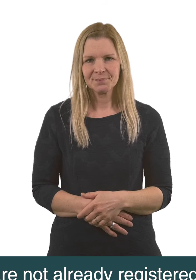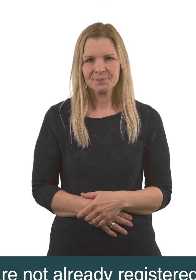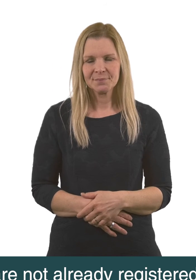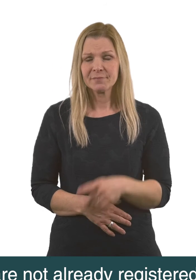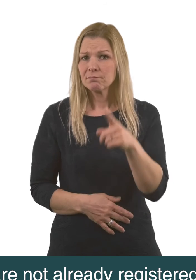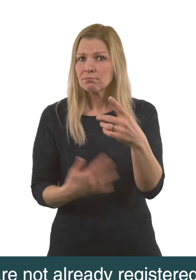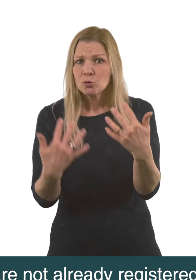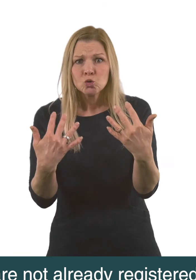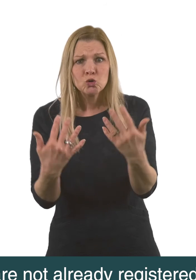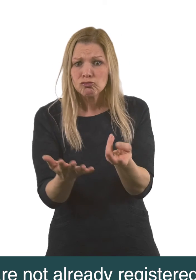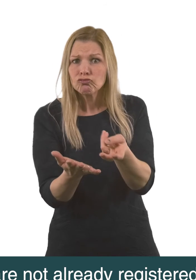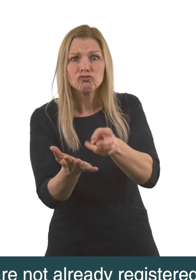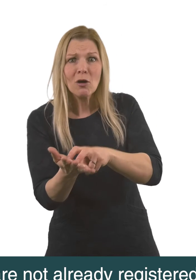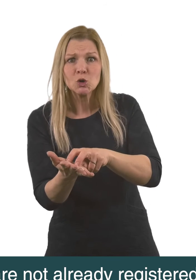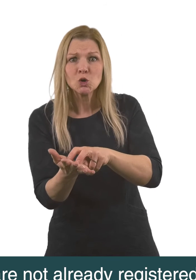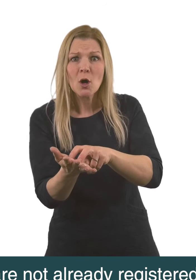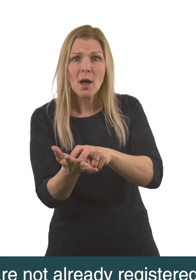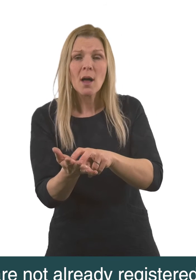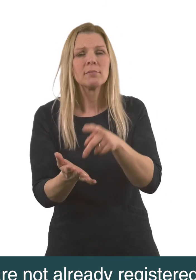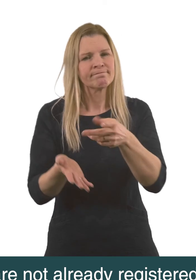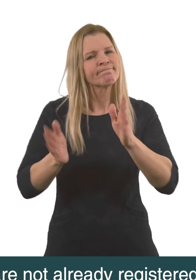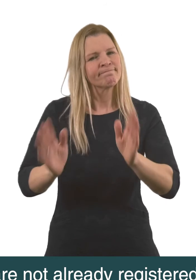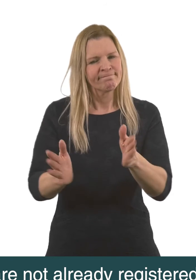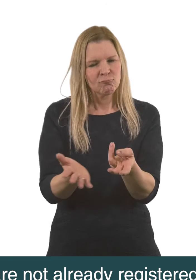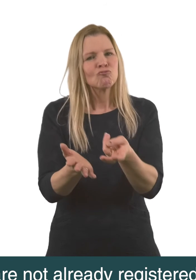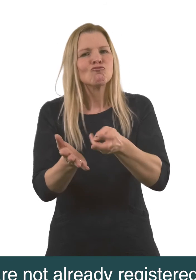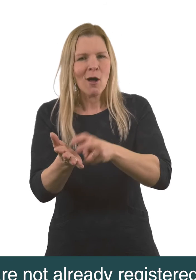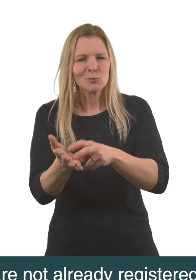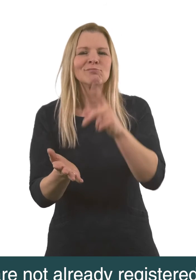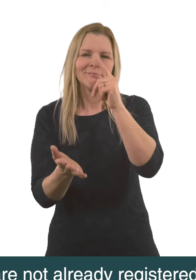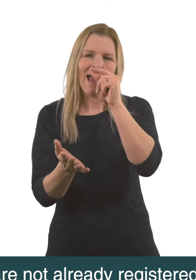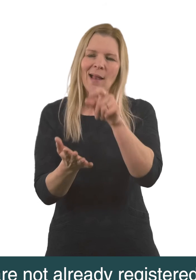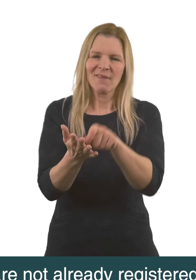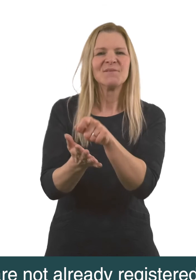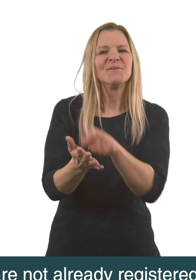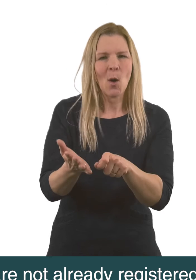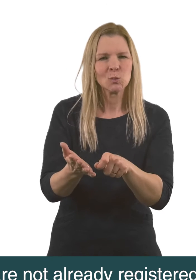If you are not already registered to vote, you must also register for your application to be accepted.